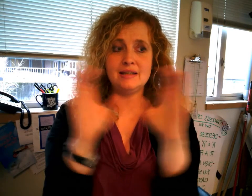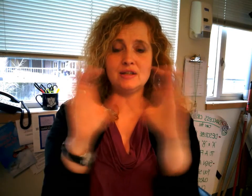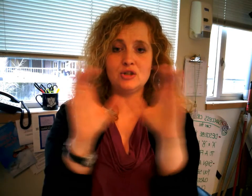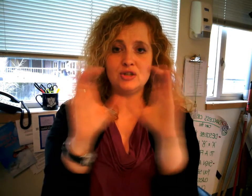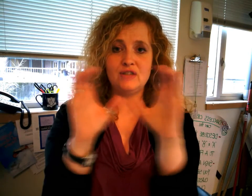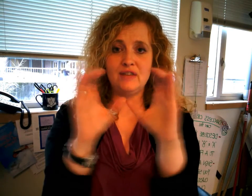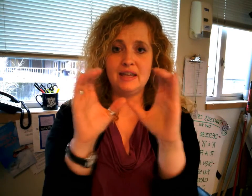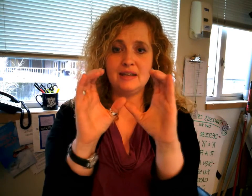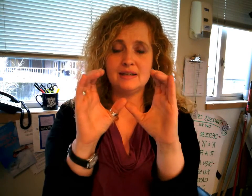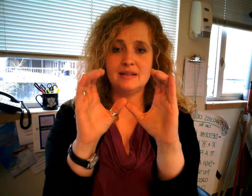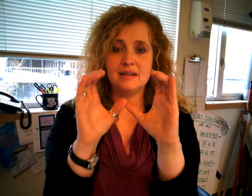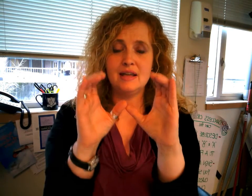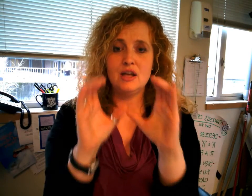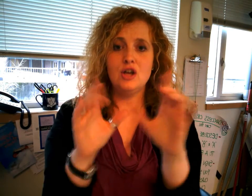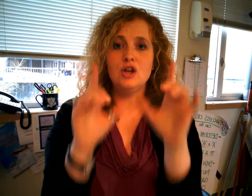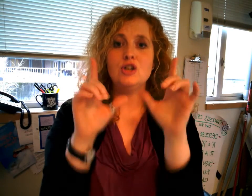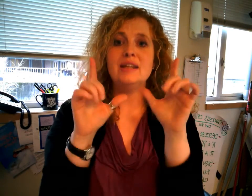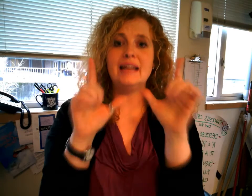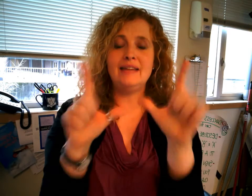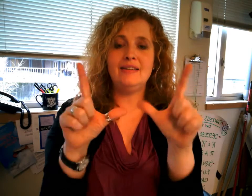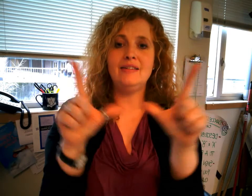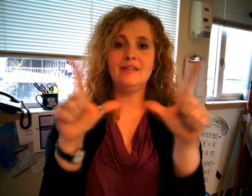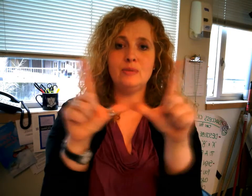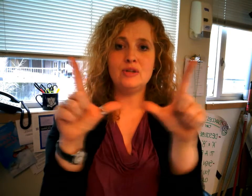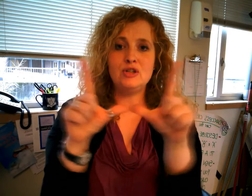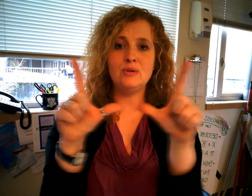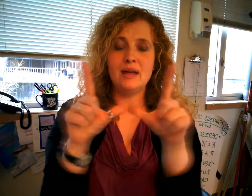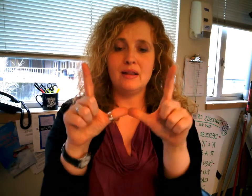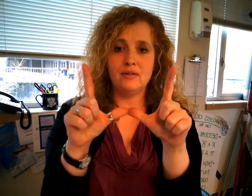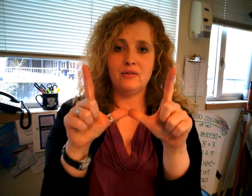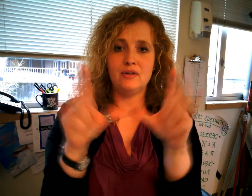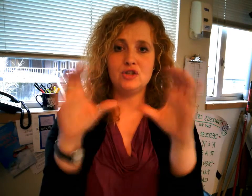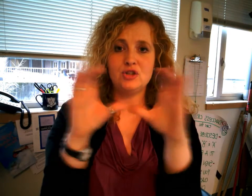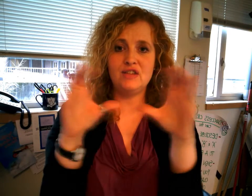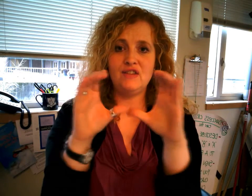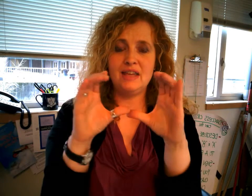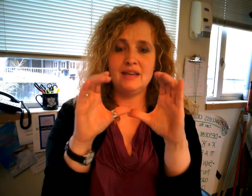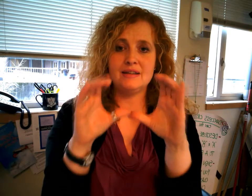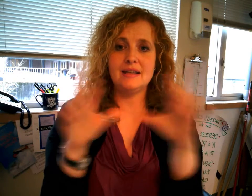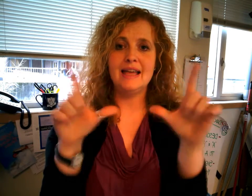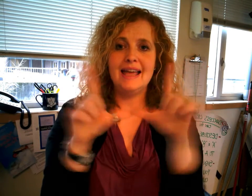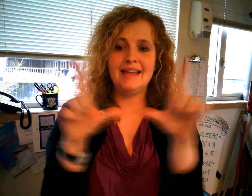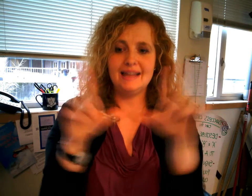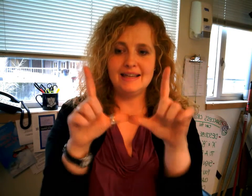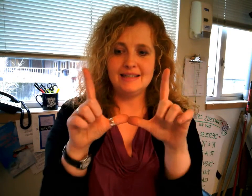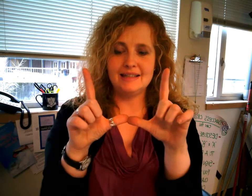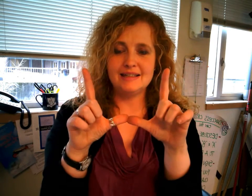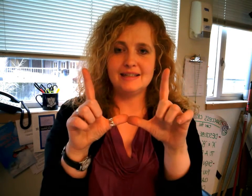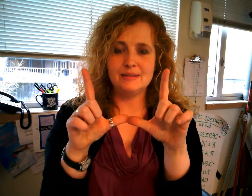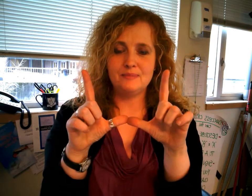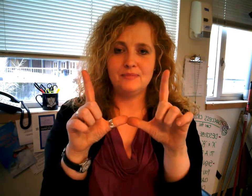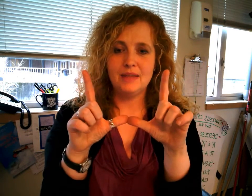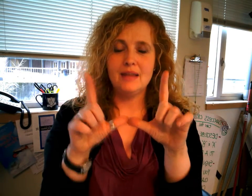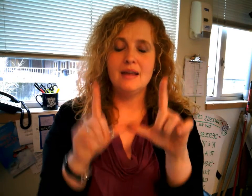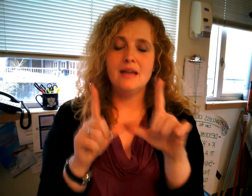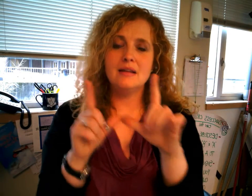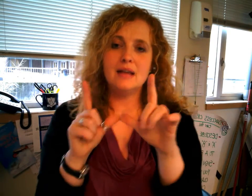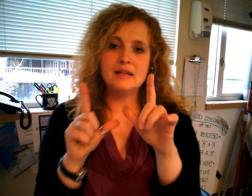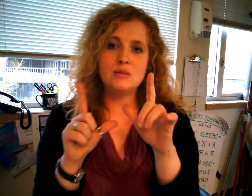certificate licenses with two L's certificate and license and the last one